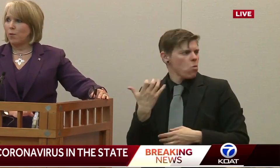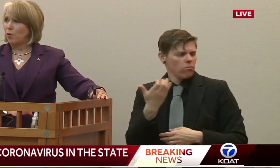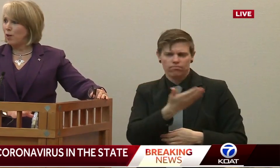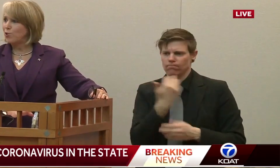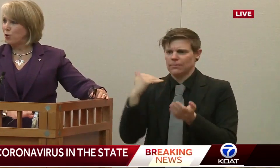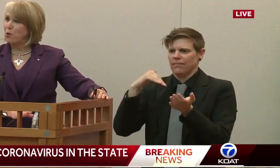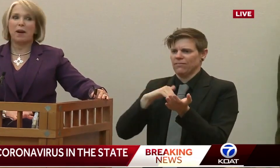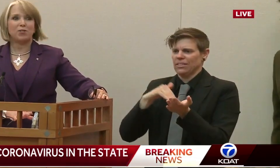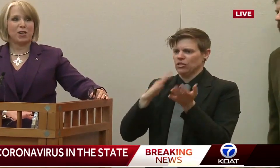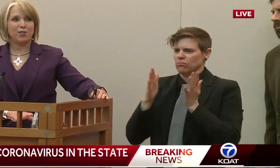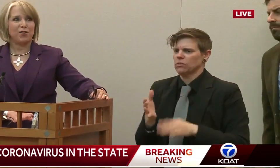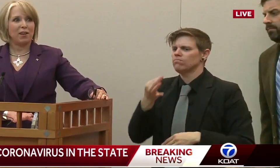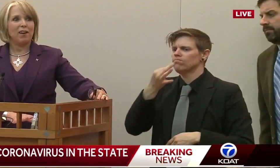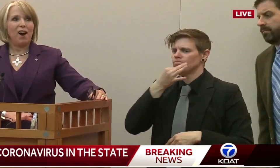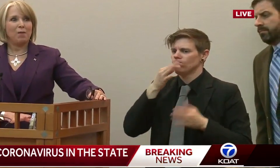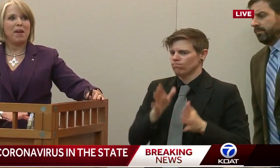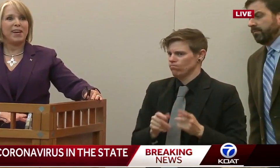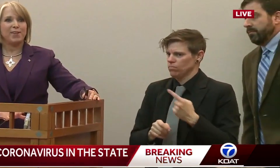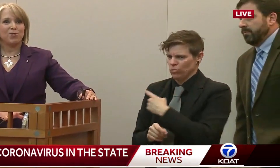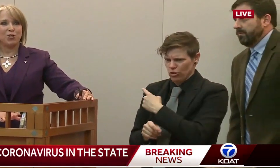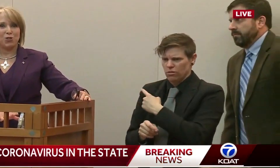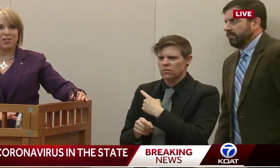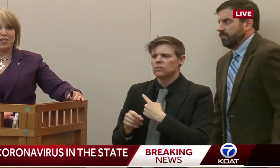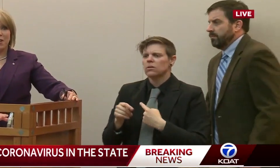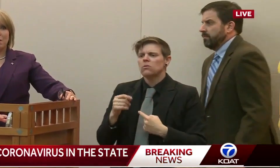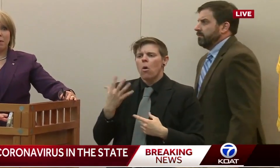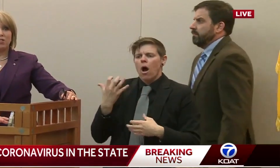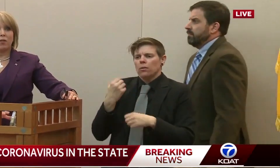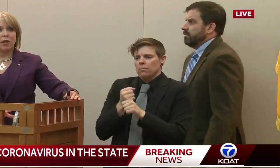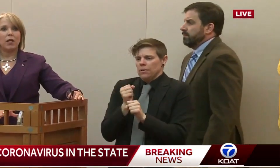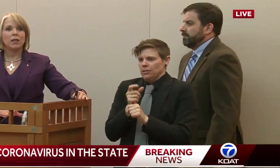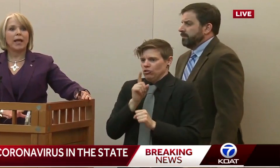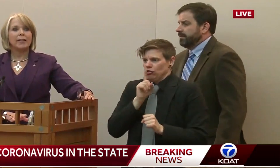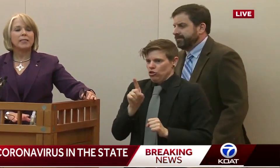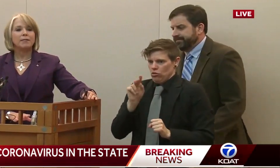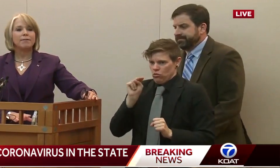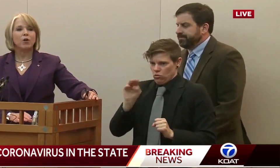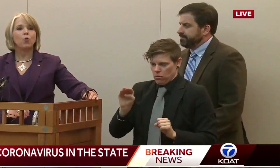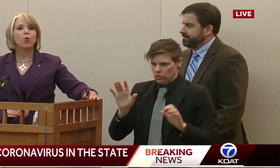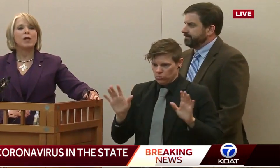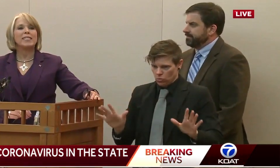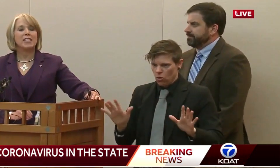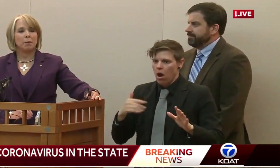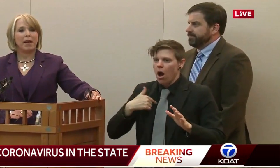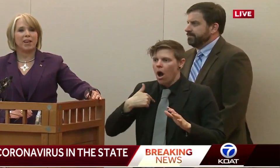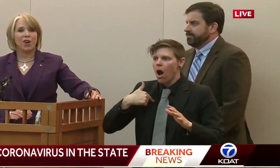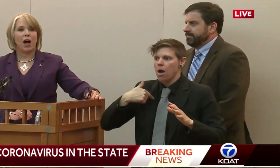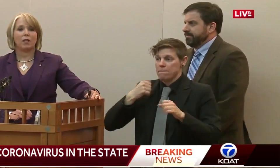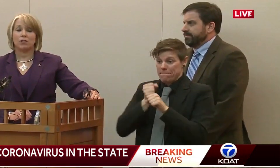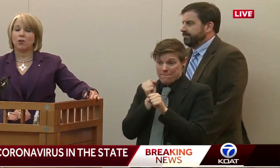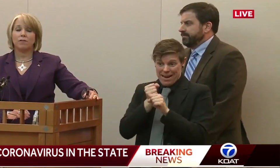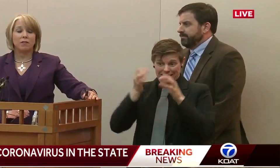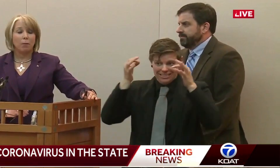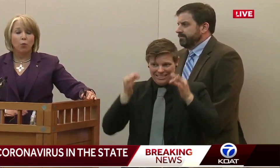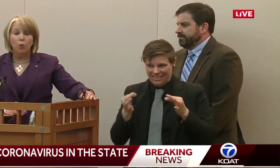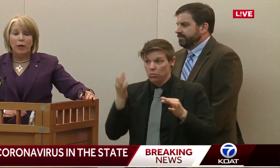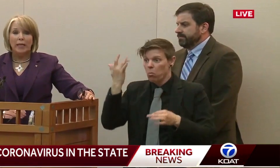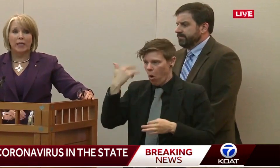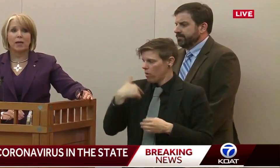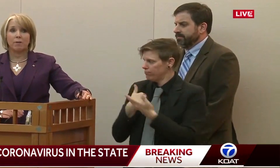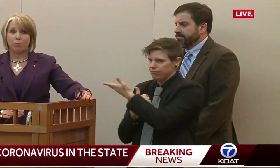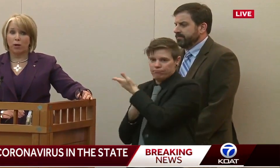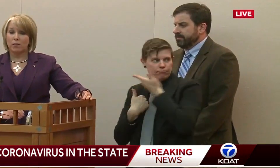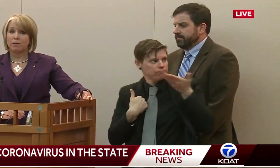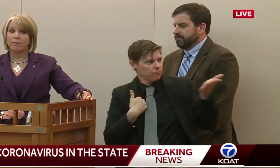I want to reassure New Mexicans that I'm making decisions based on the collective wisdom and knowledge of some